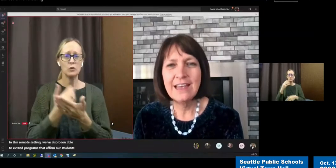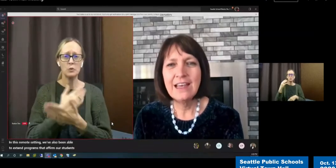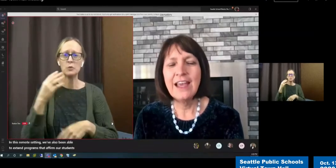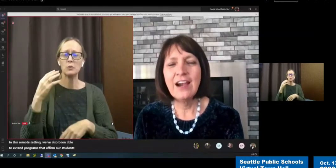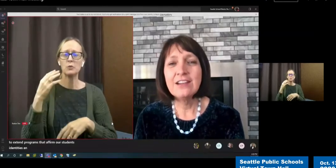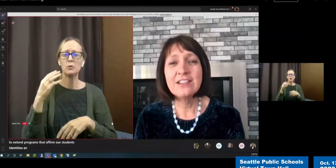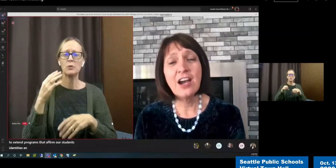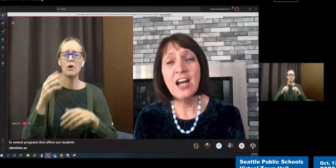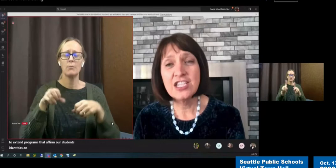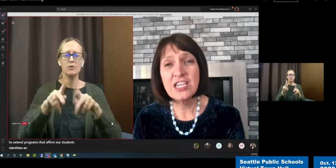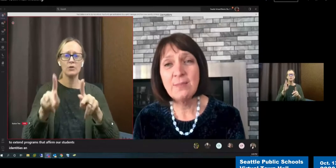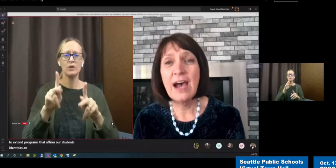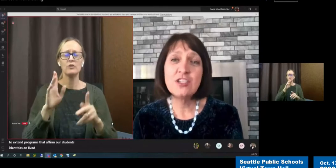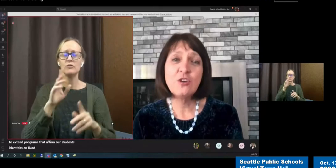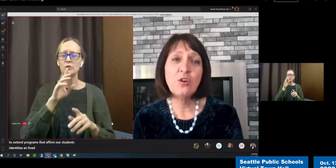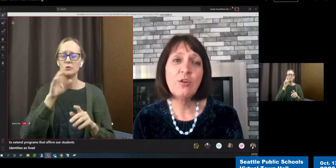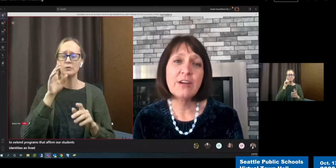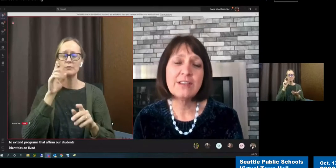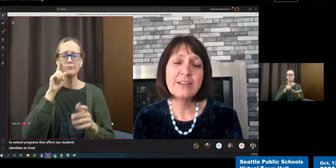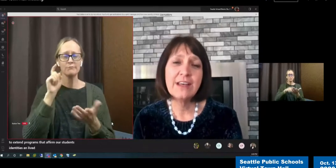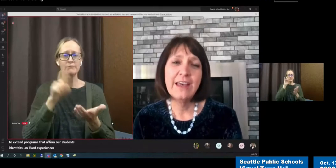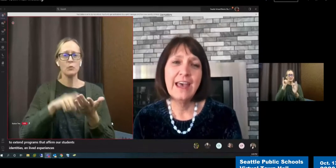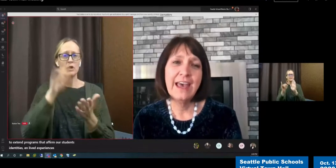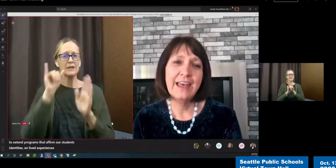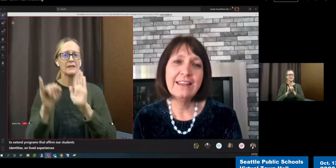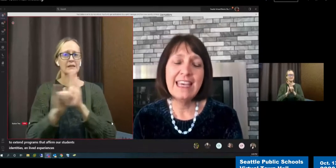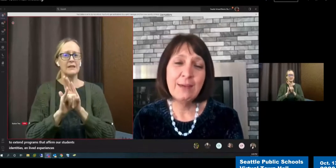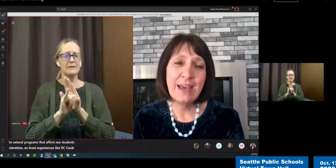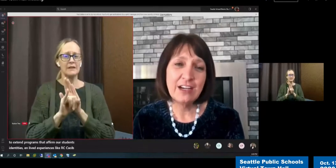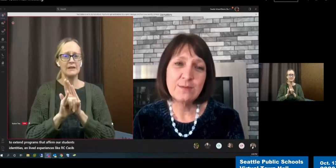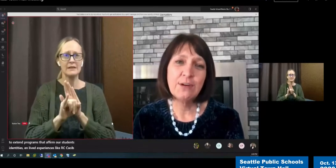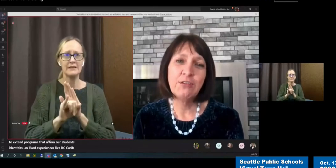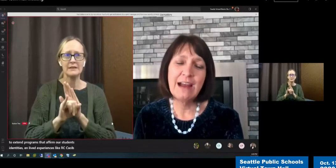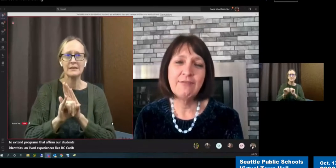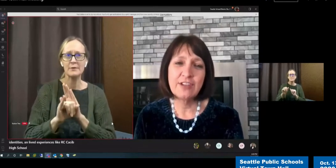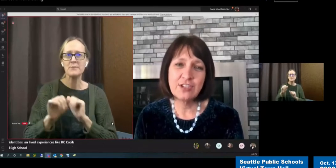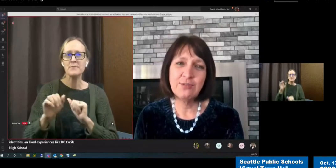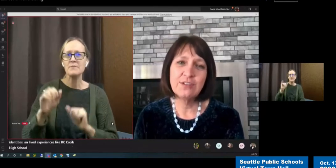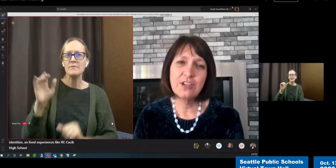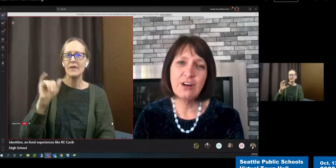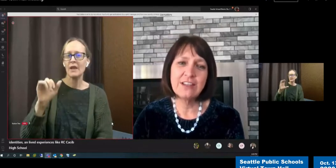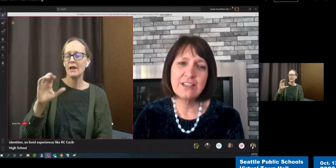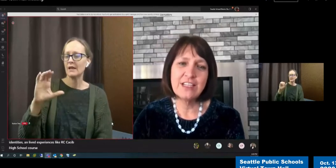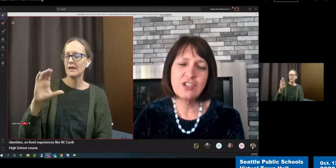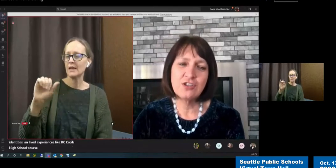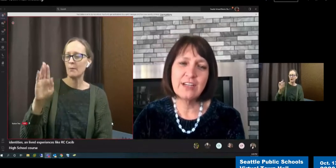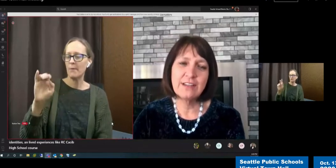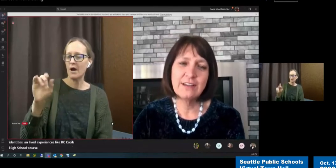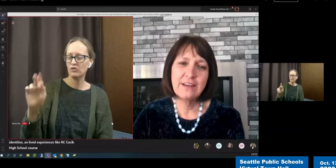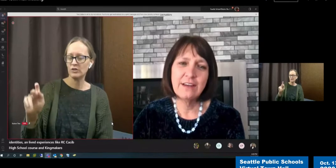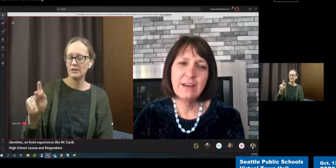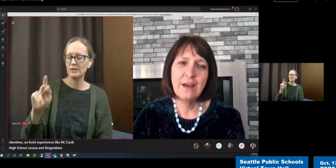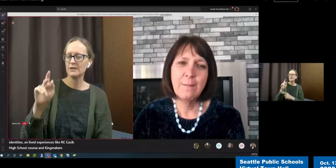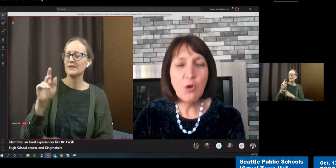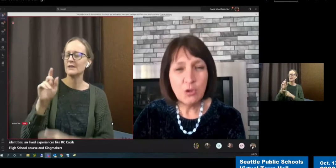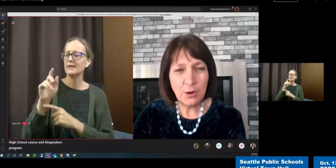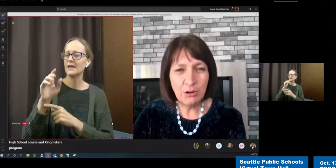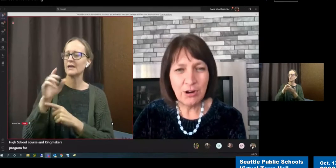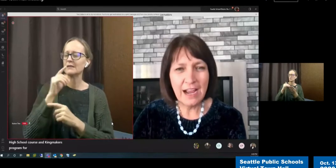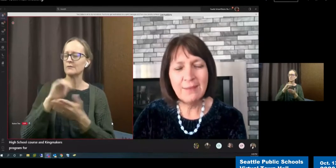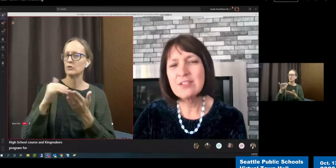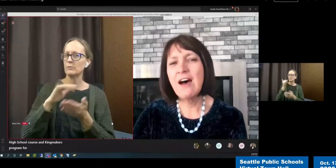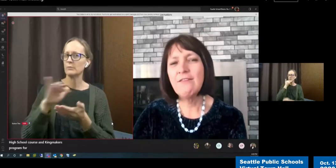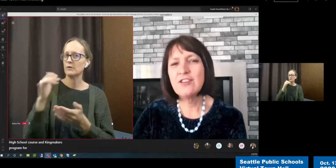Like our Sakachib high school course and Kingmakers program for students across the district. Both